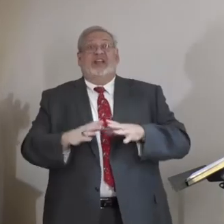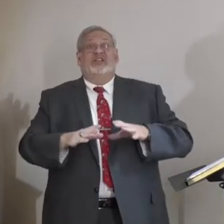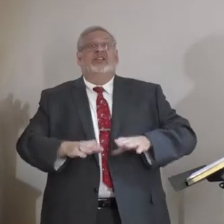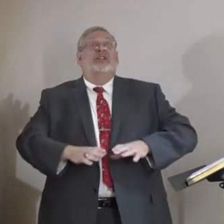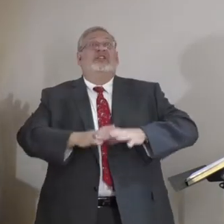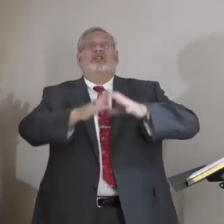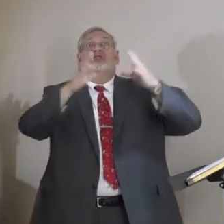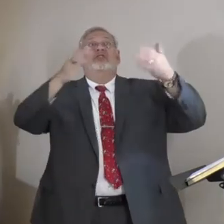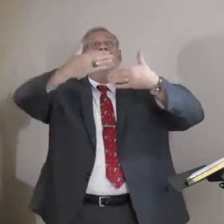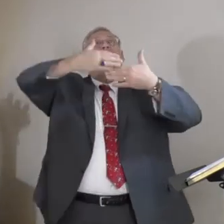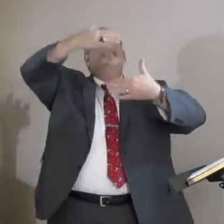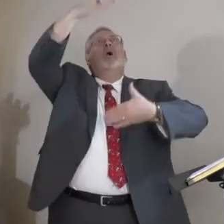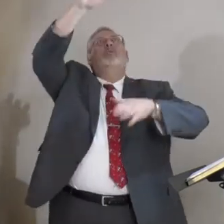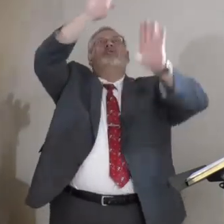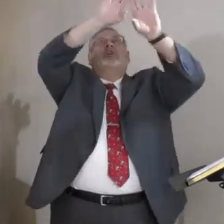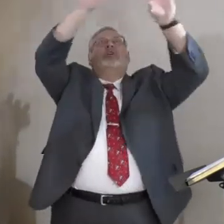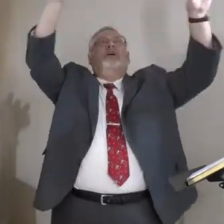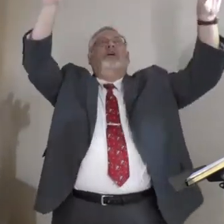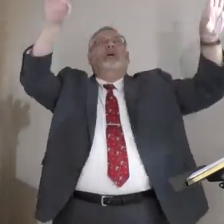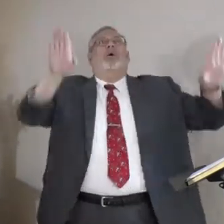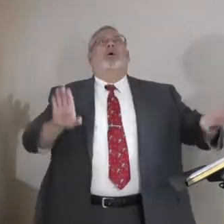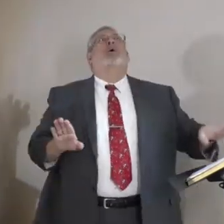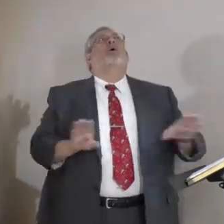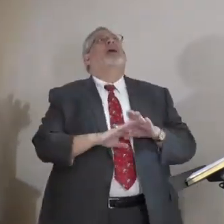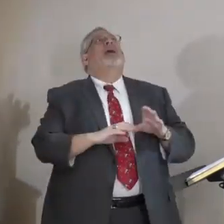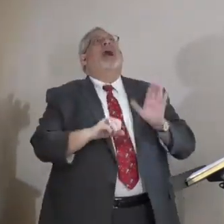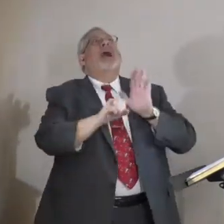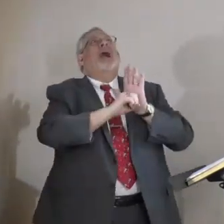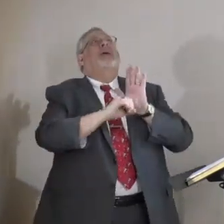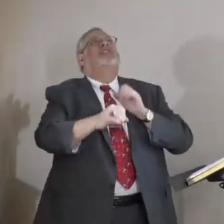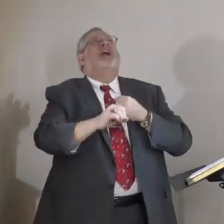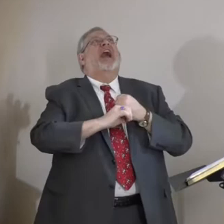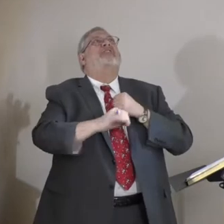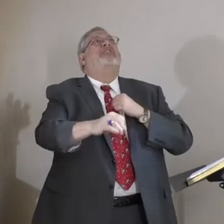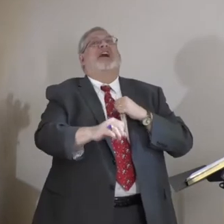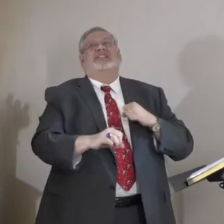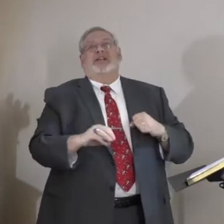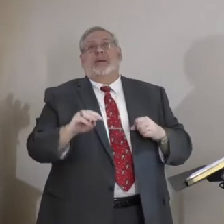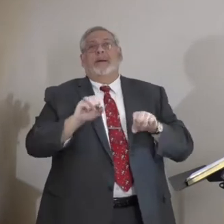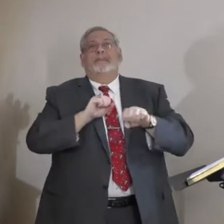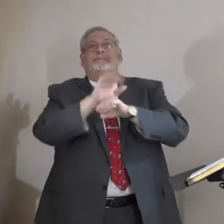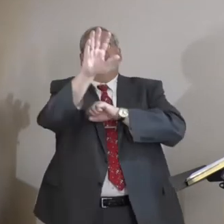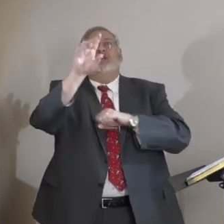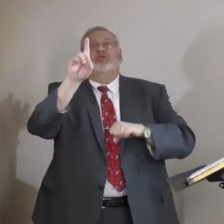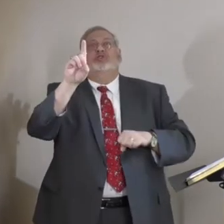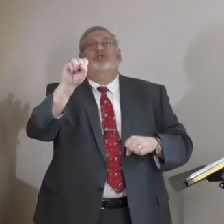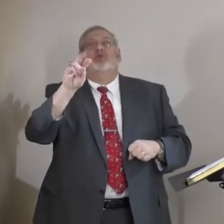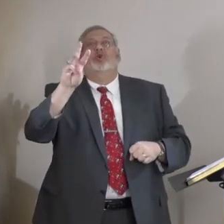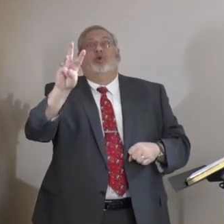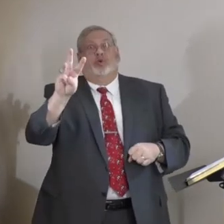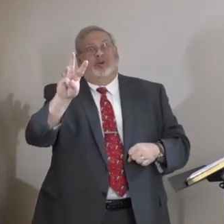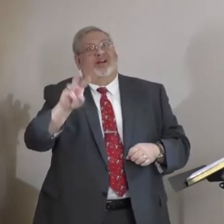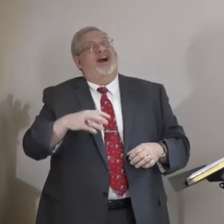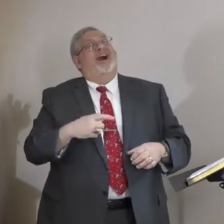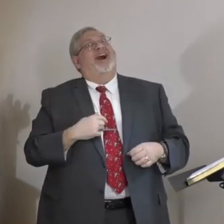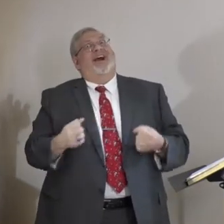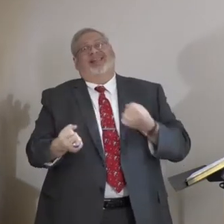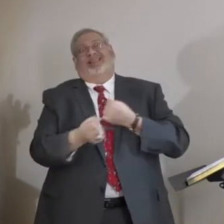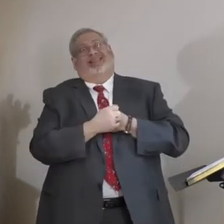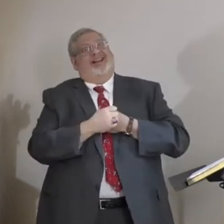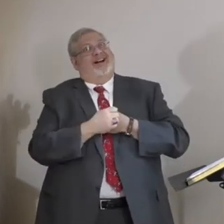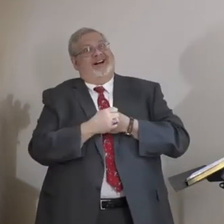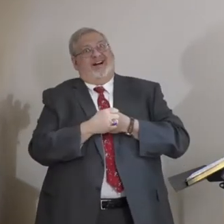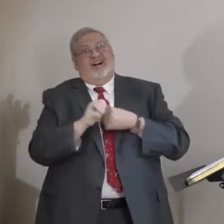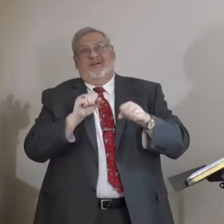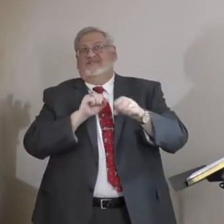giant poster, giant billboard to advertise Mountain Dew. And if you know me, you know I'm a big Mountain Dew fan, okay?